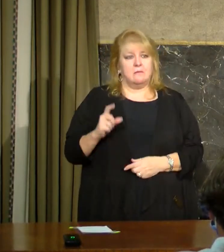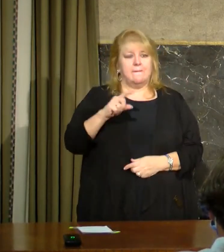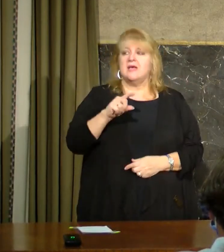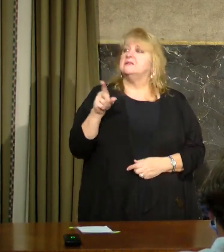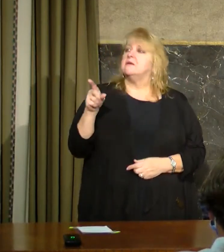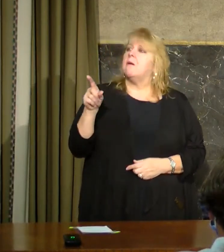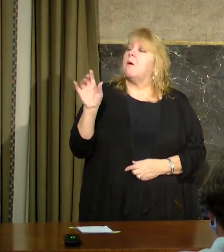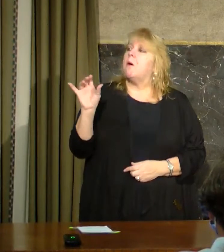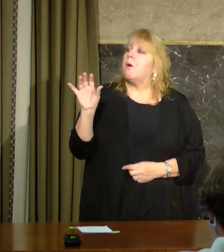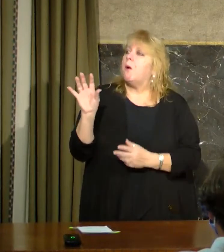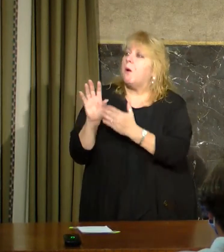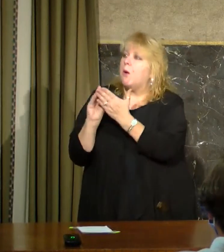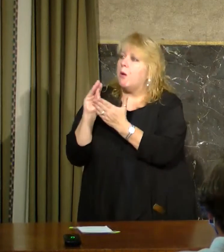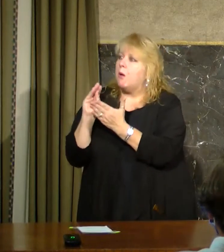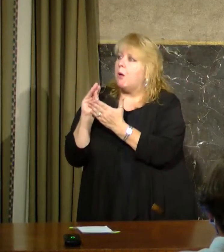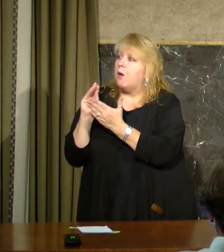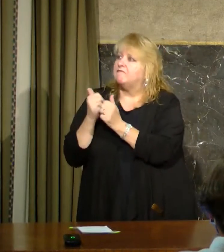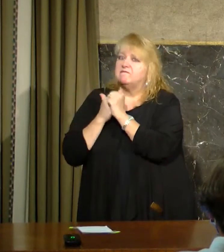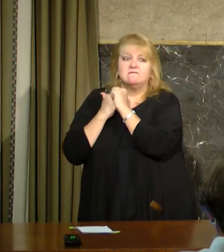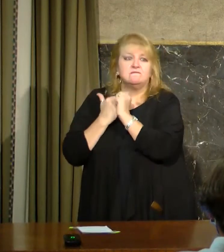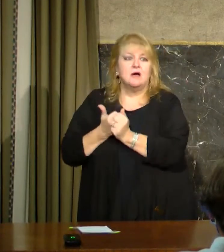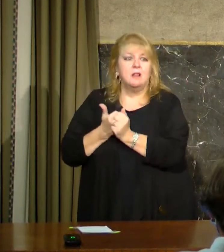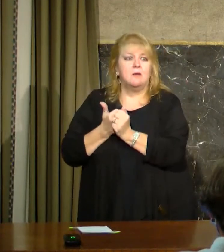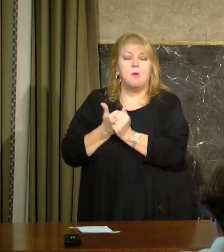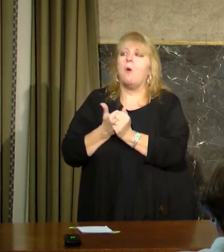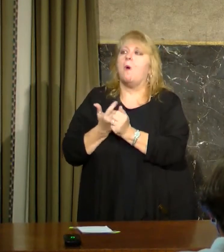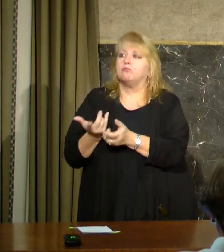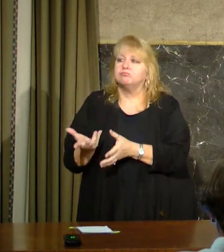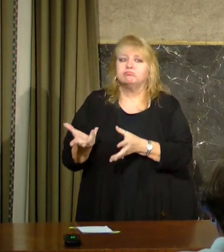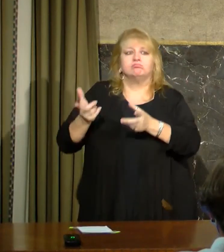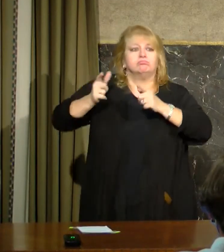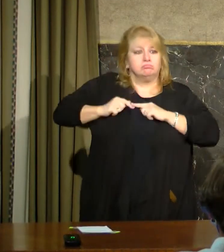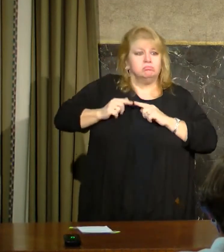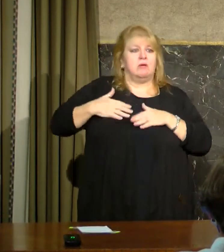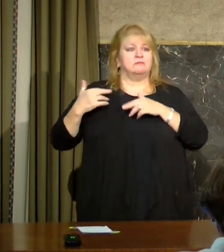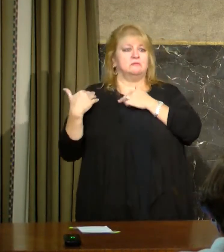a better job. We have to do a better job.